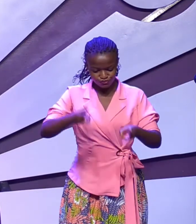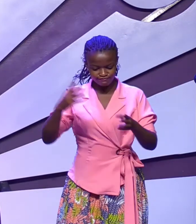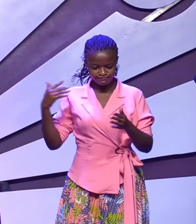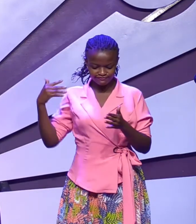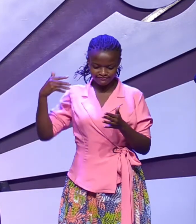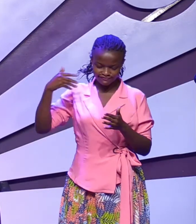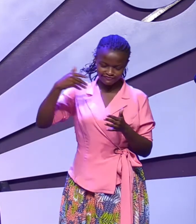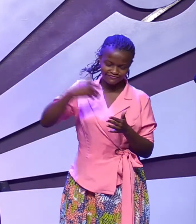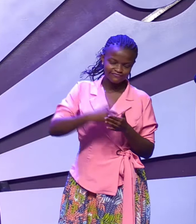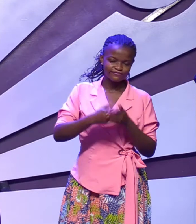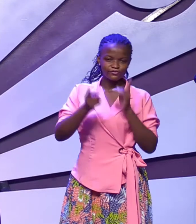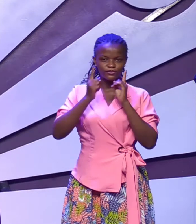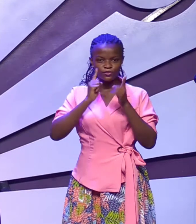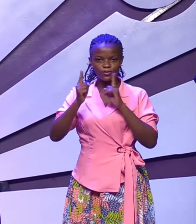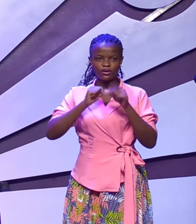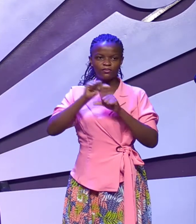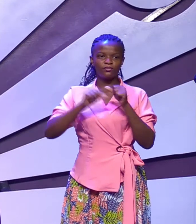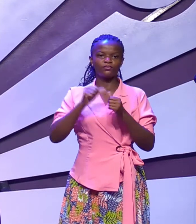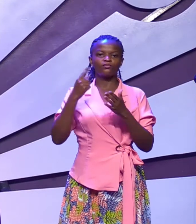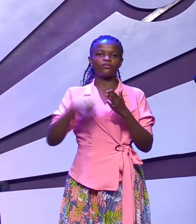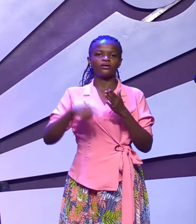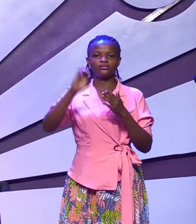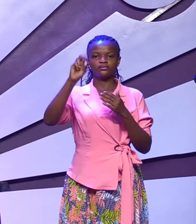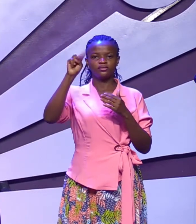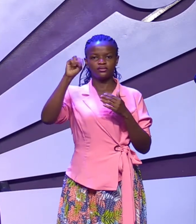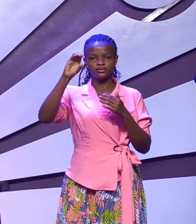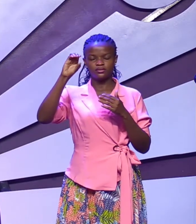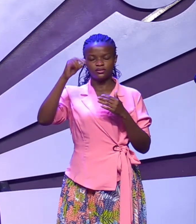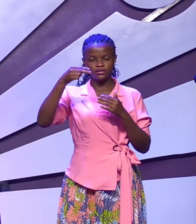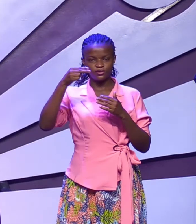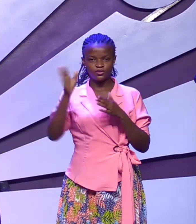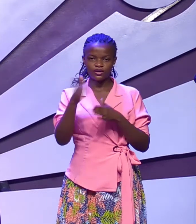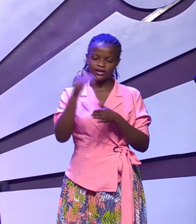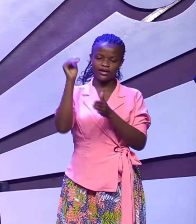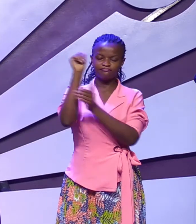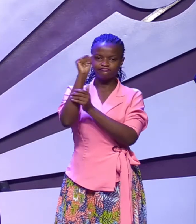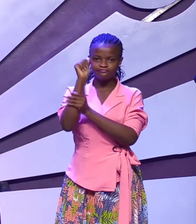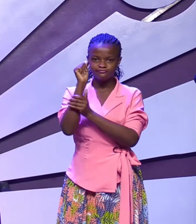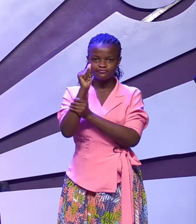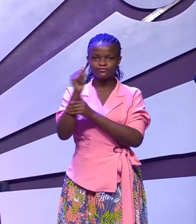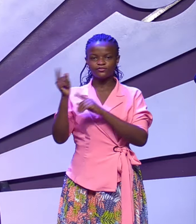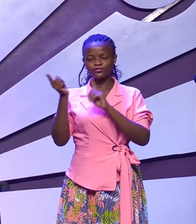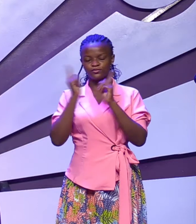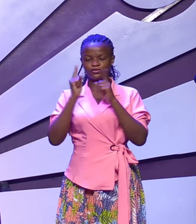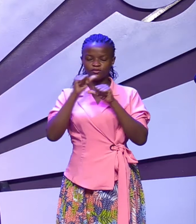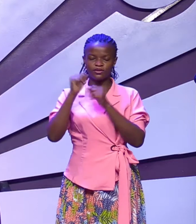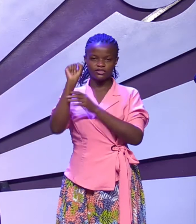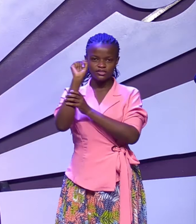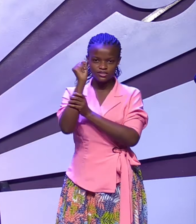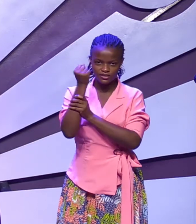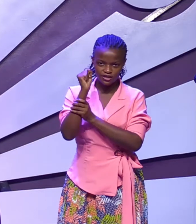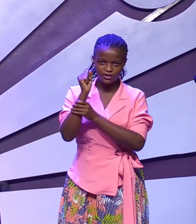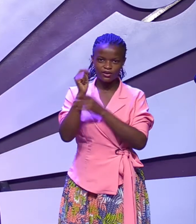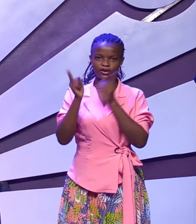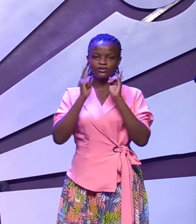We've talked about Enoch. We've talked about Abraham. We've about Sarah. We've talked